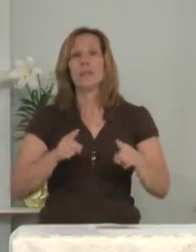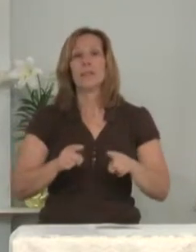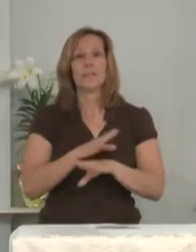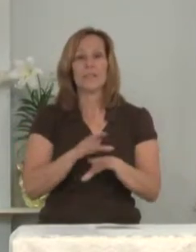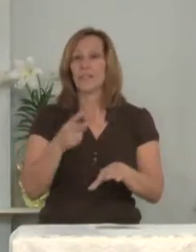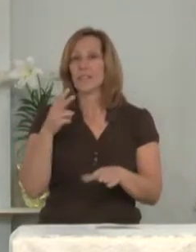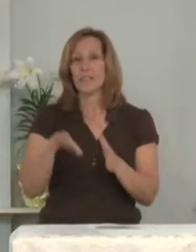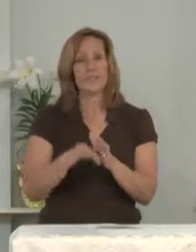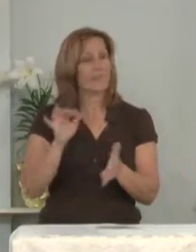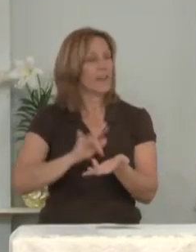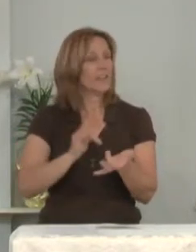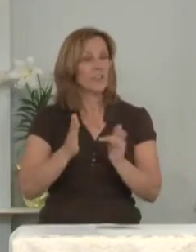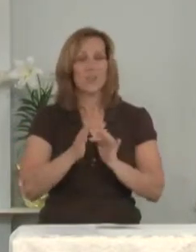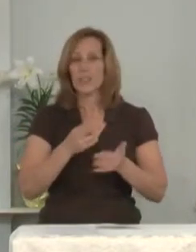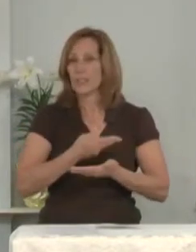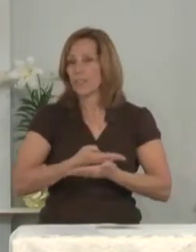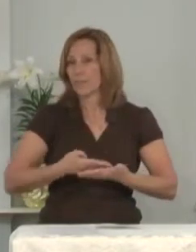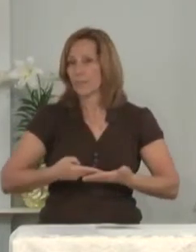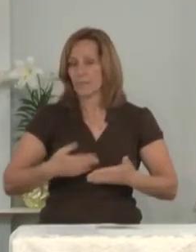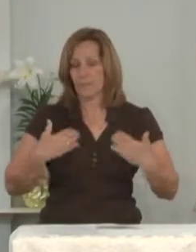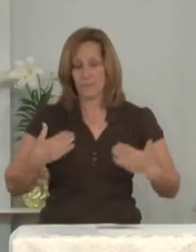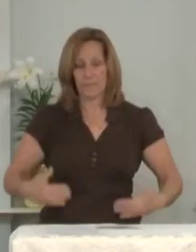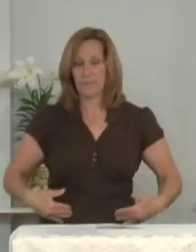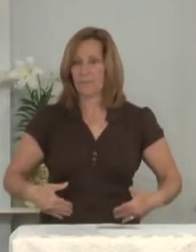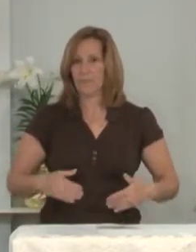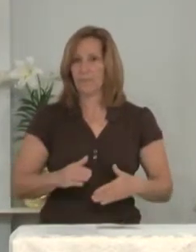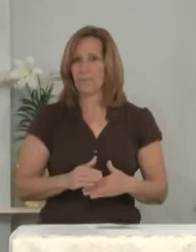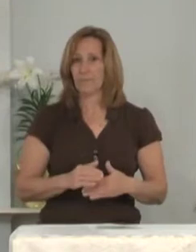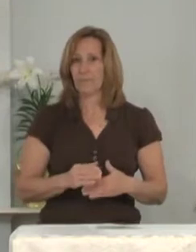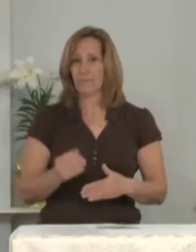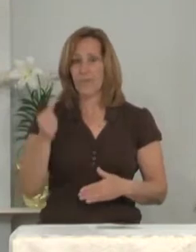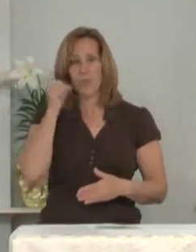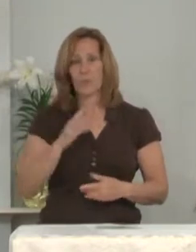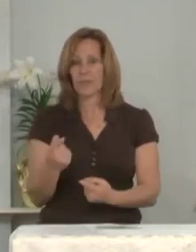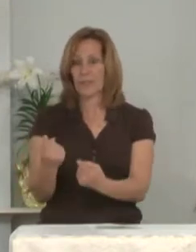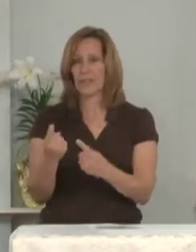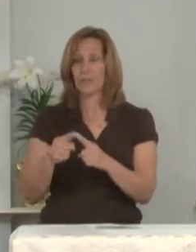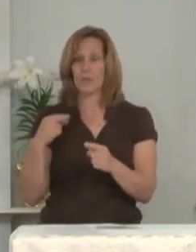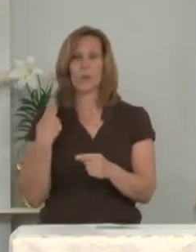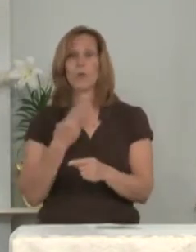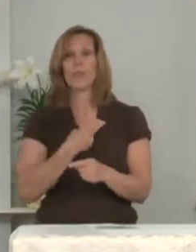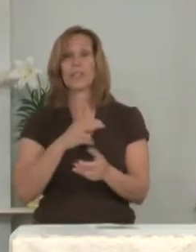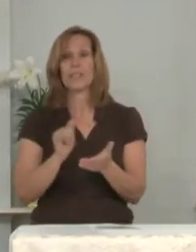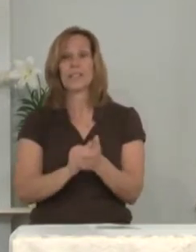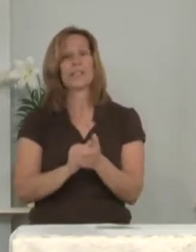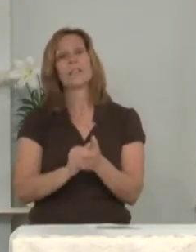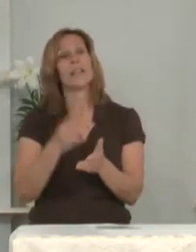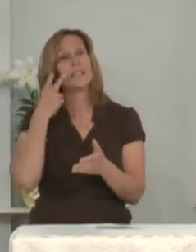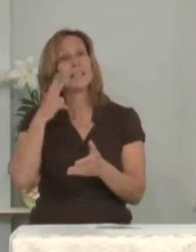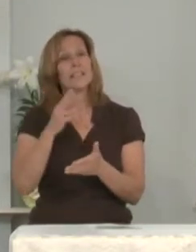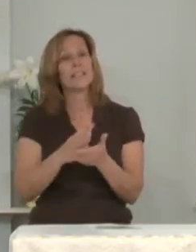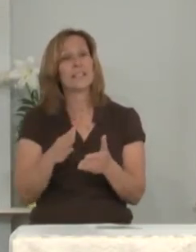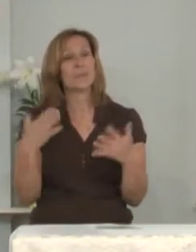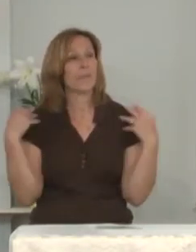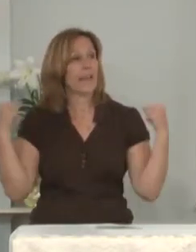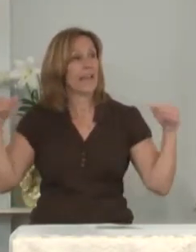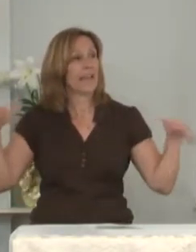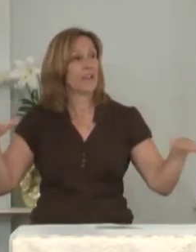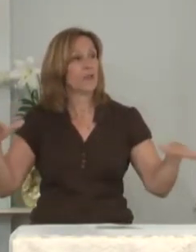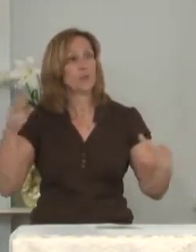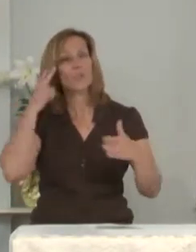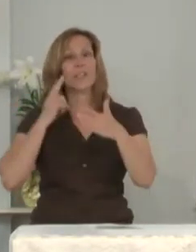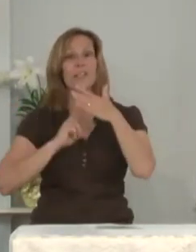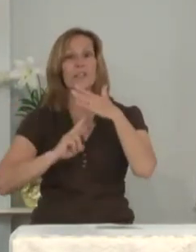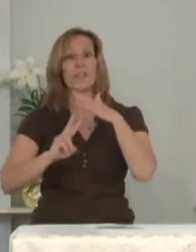they did not find his body there. They came and told us that they had seen some angels in a